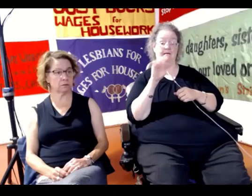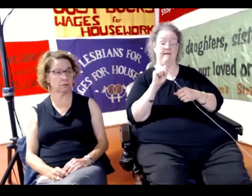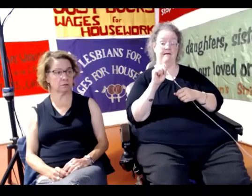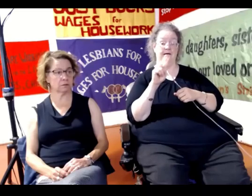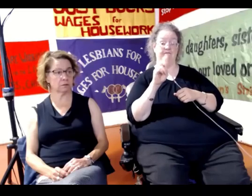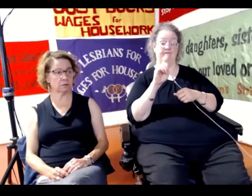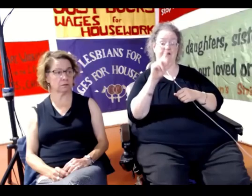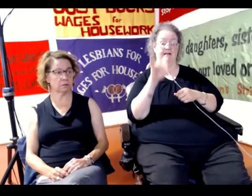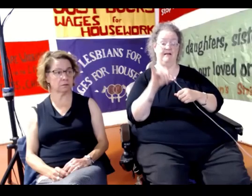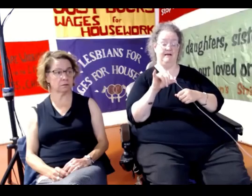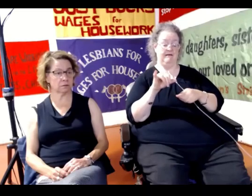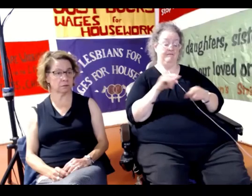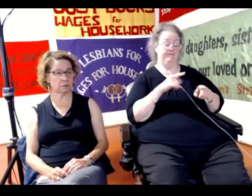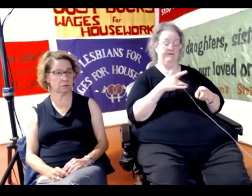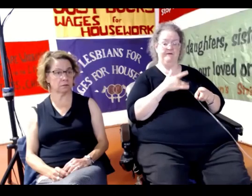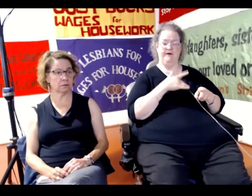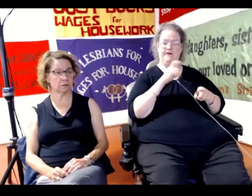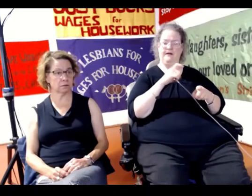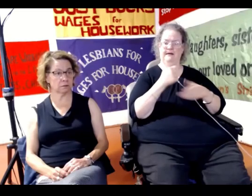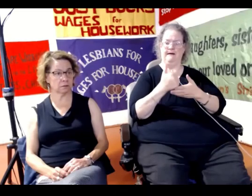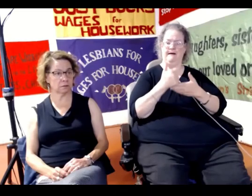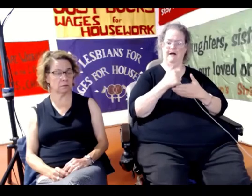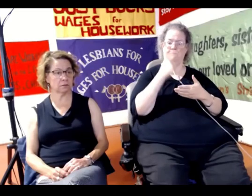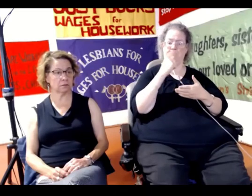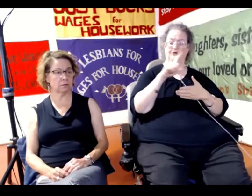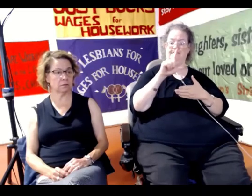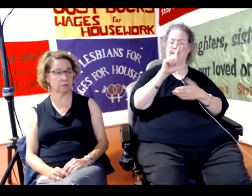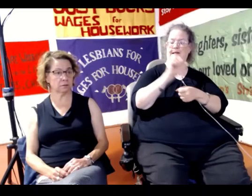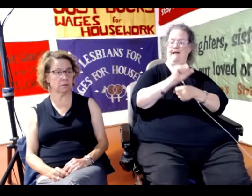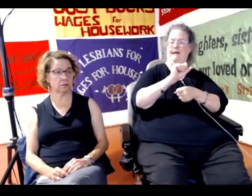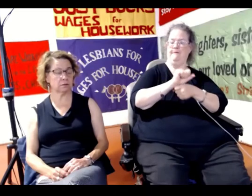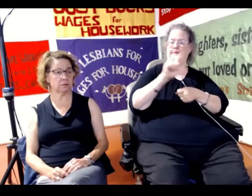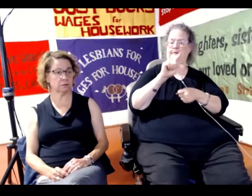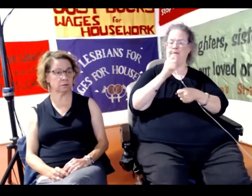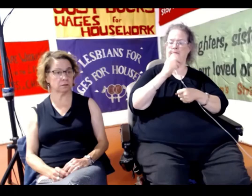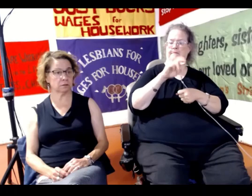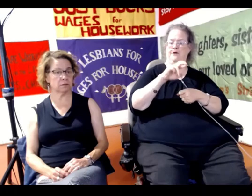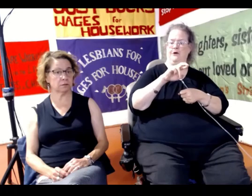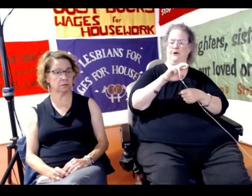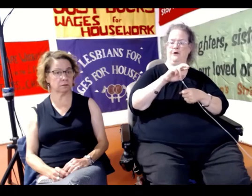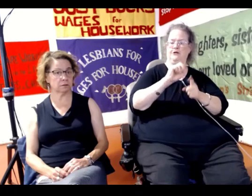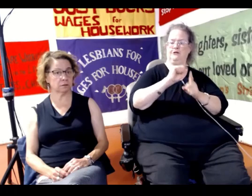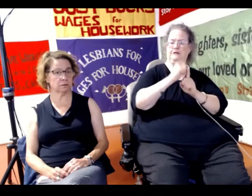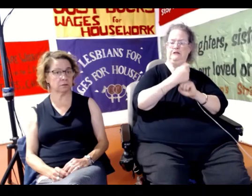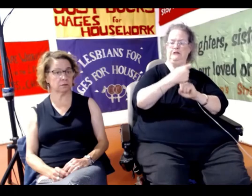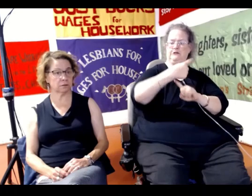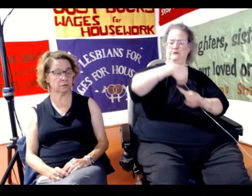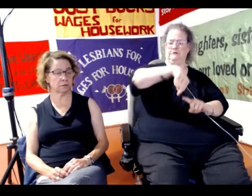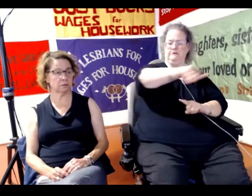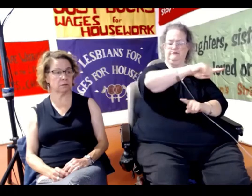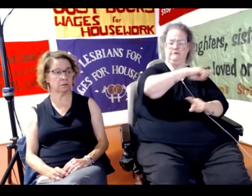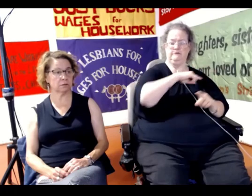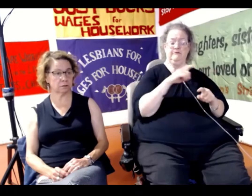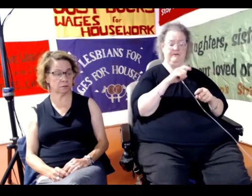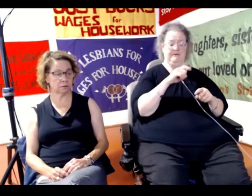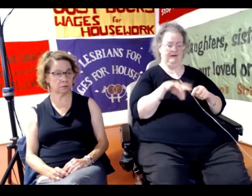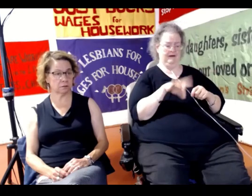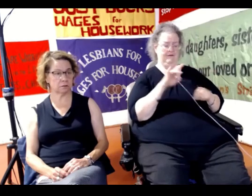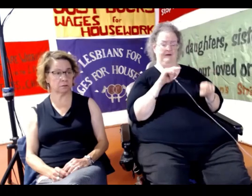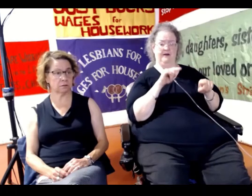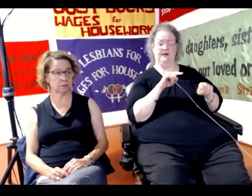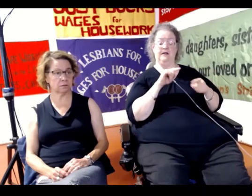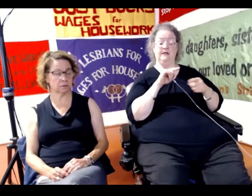they needed help with the labor conditions. And they found as the conditions in the